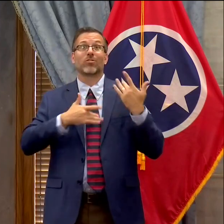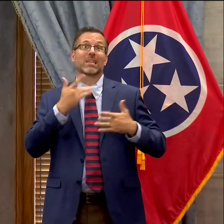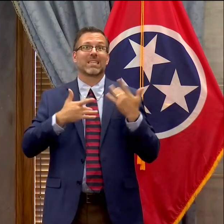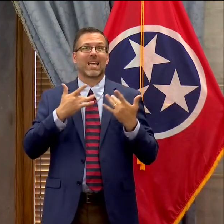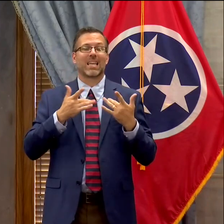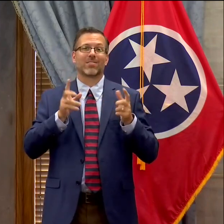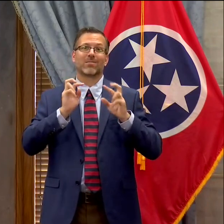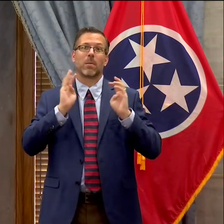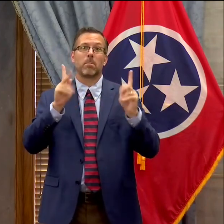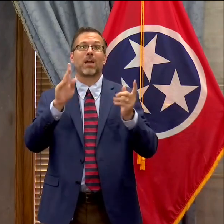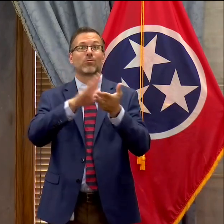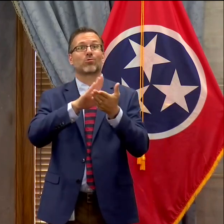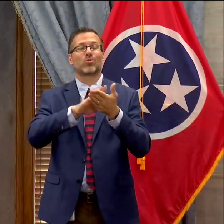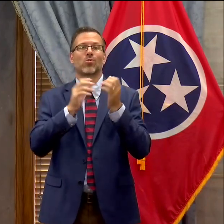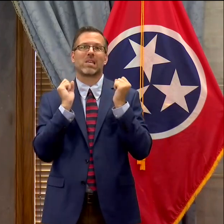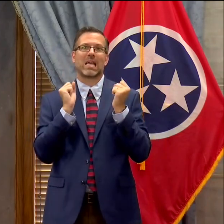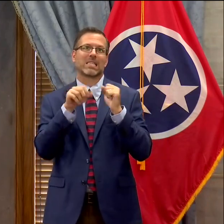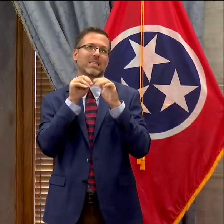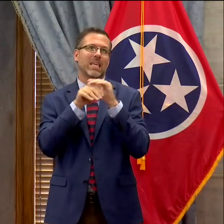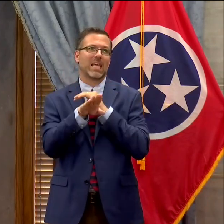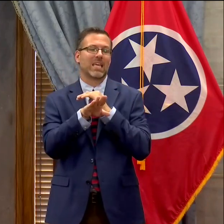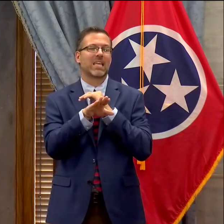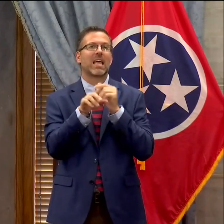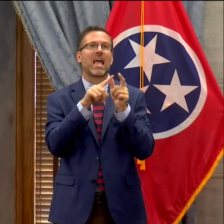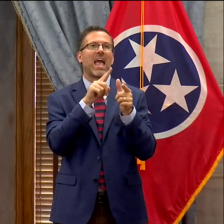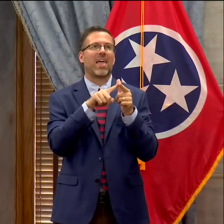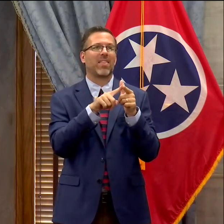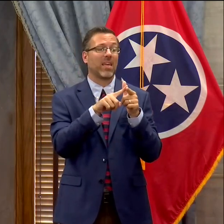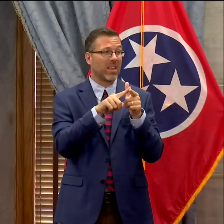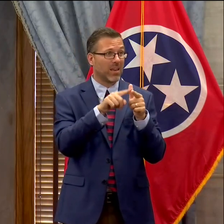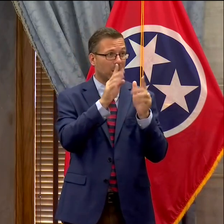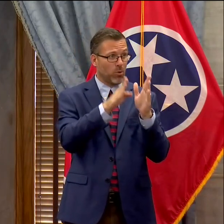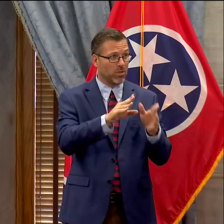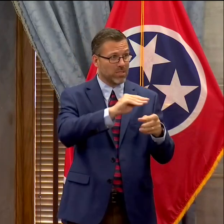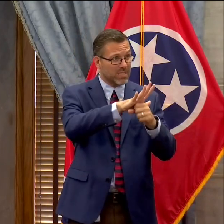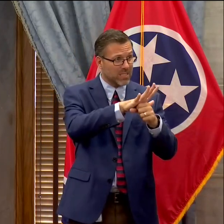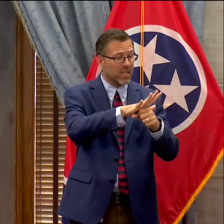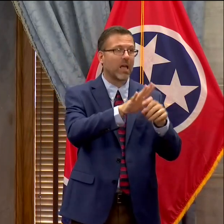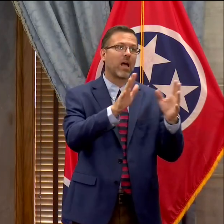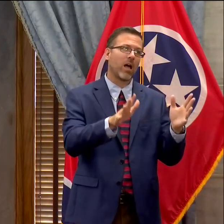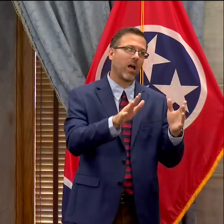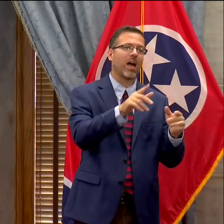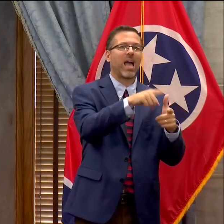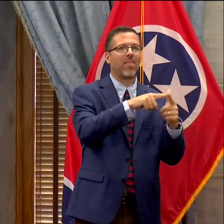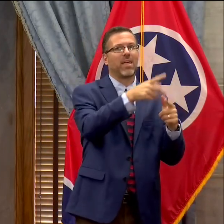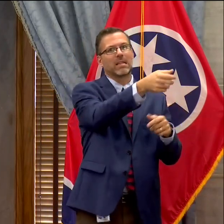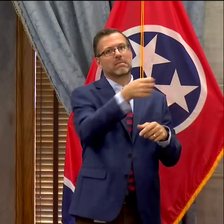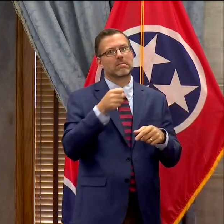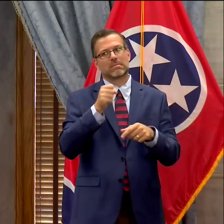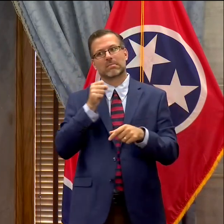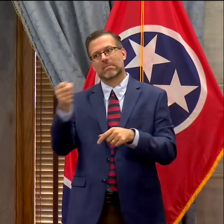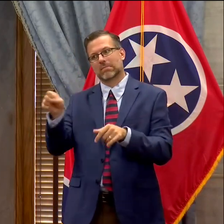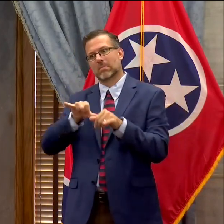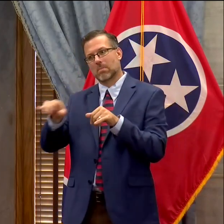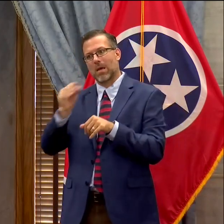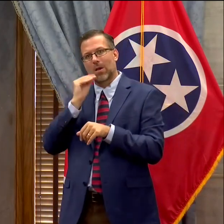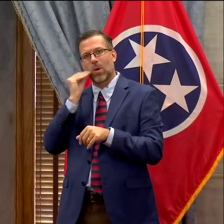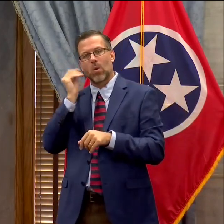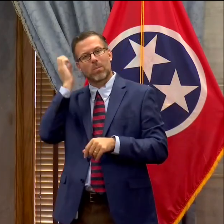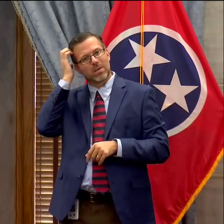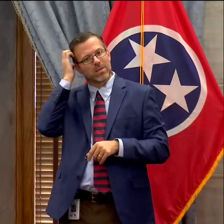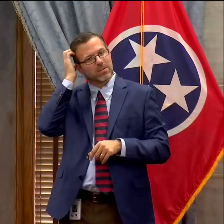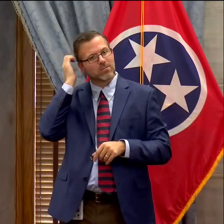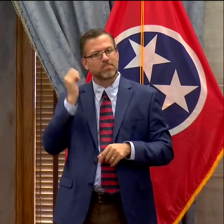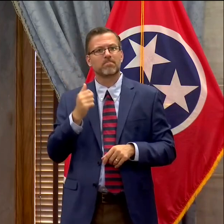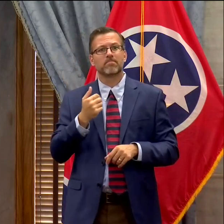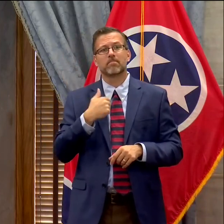of a sudden, they're not only going back to working remotely and learning remotely, but now they're quarantining as well. Yeah. You know, it's really important that kids get back